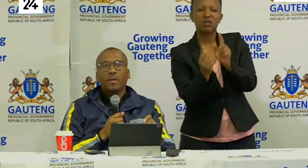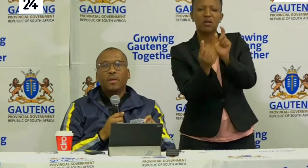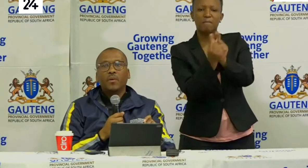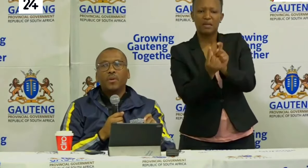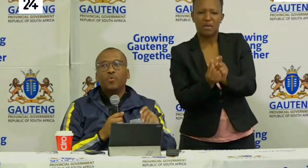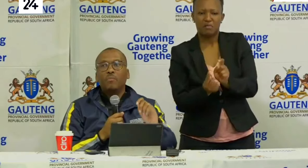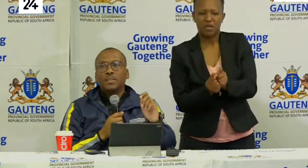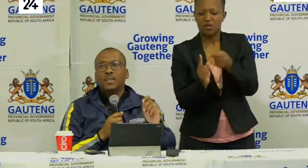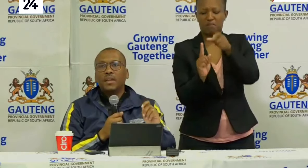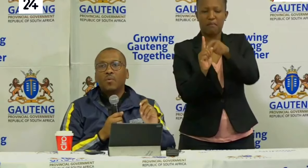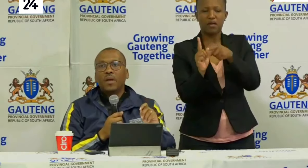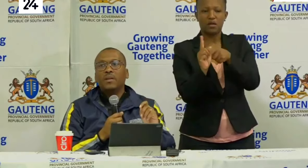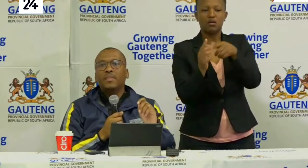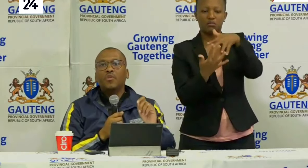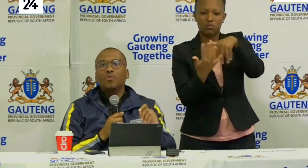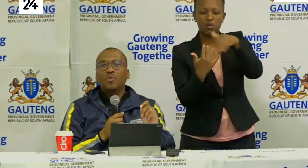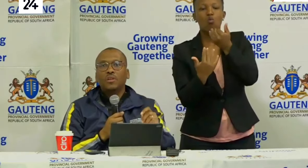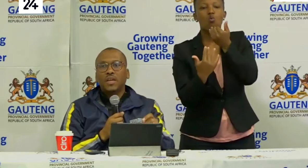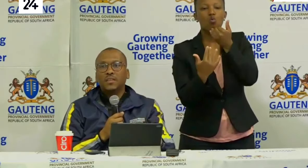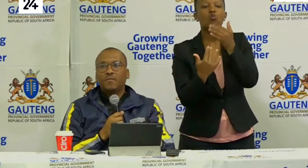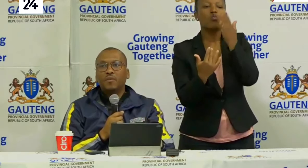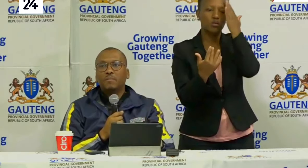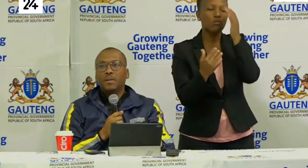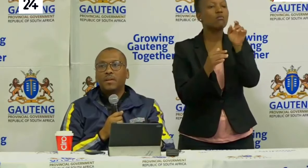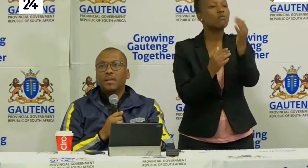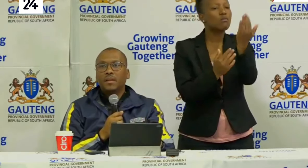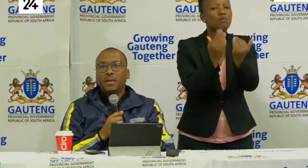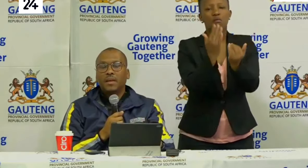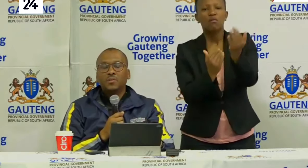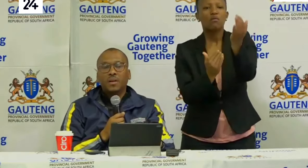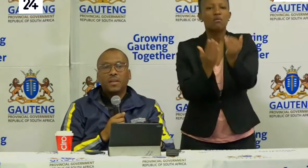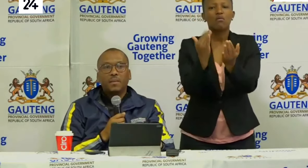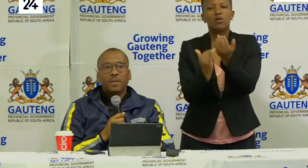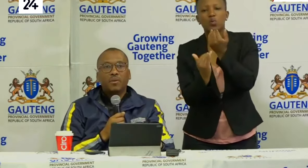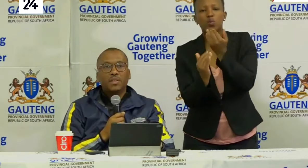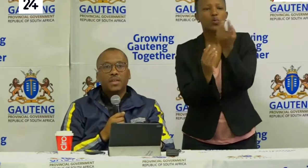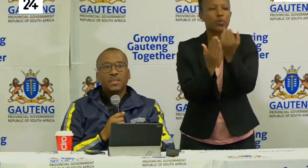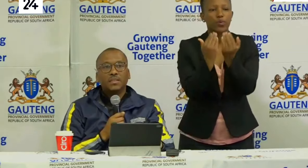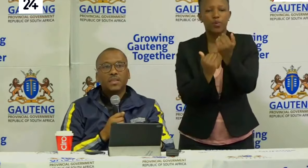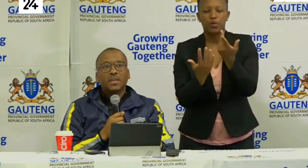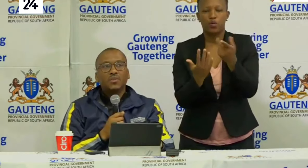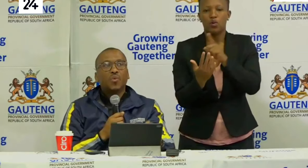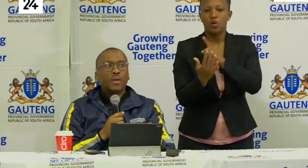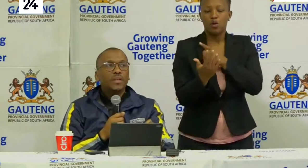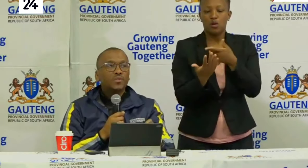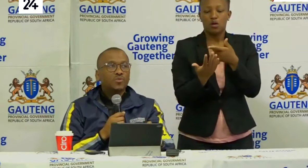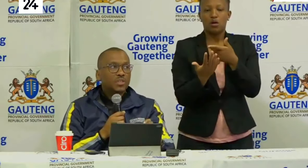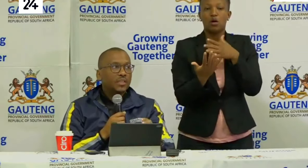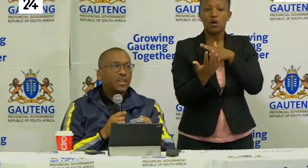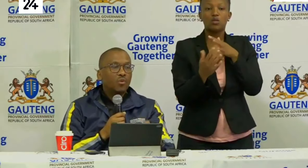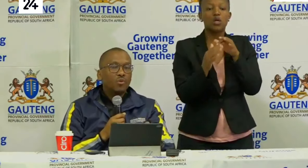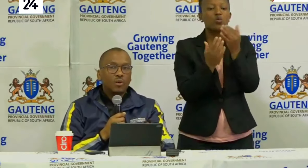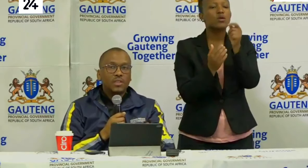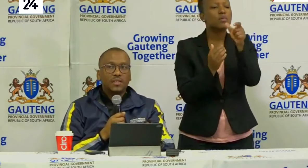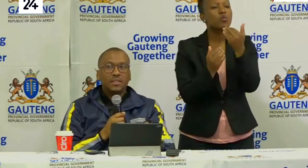where we do mass screening when the known contacts have not been contacted. So we need to